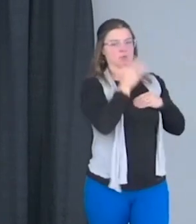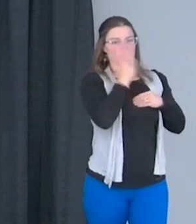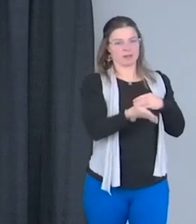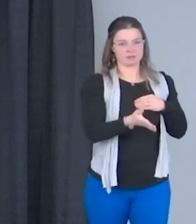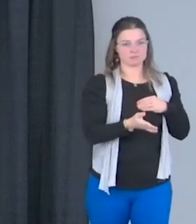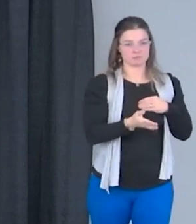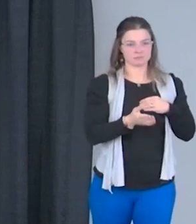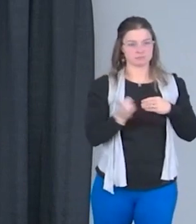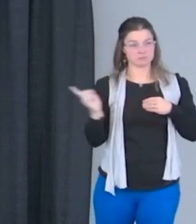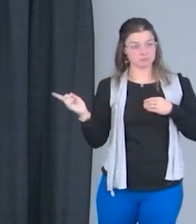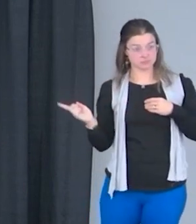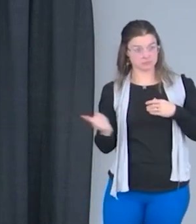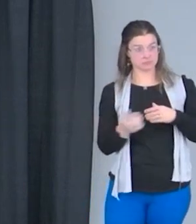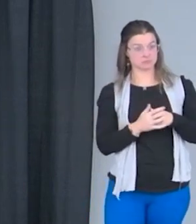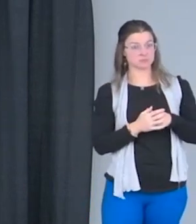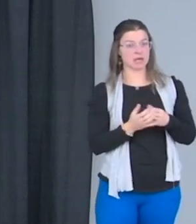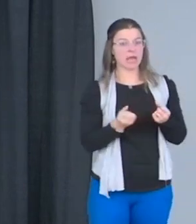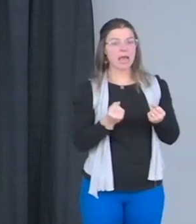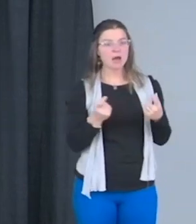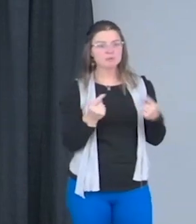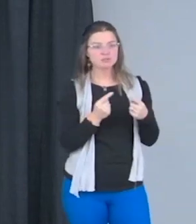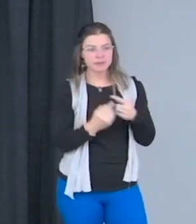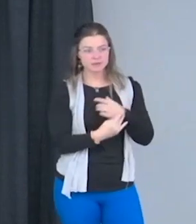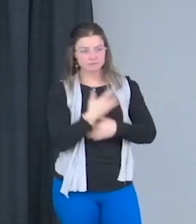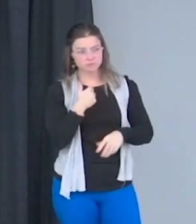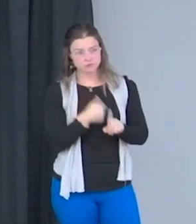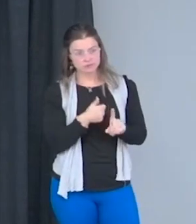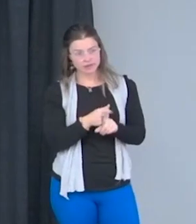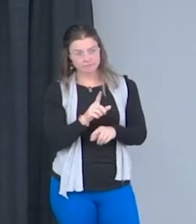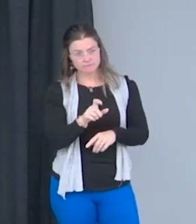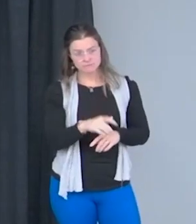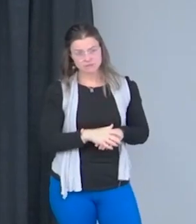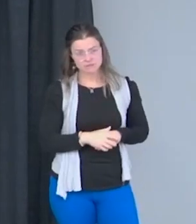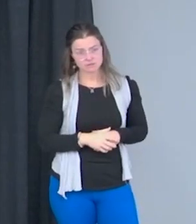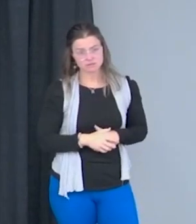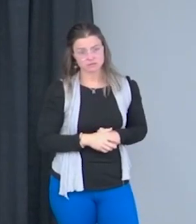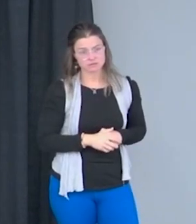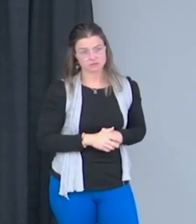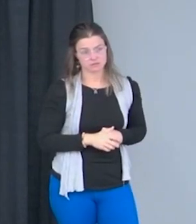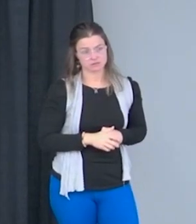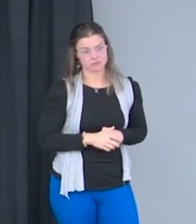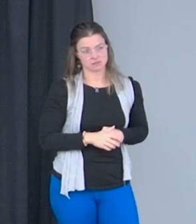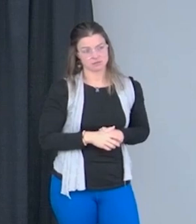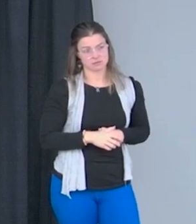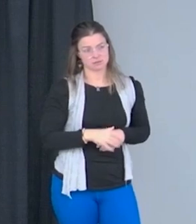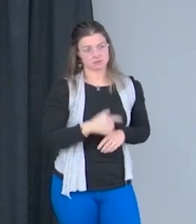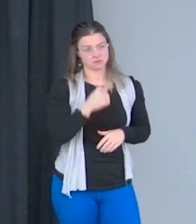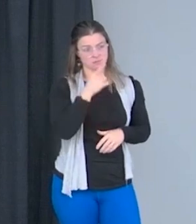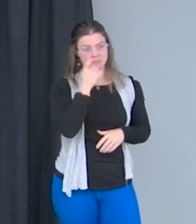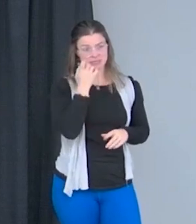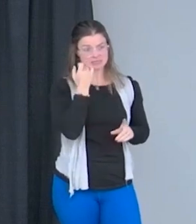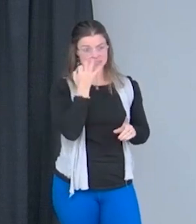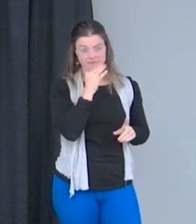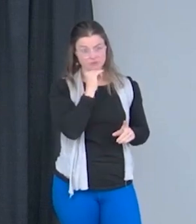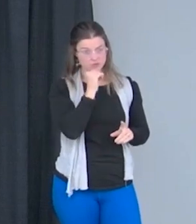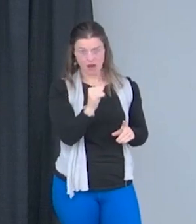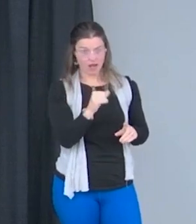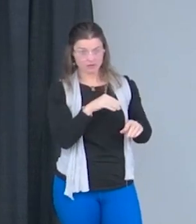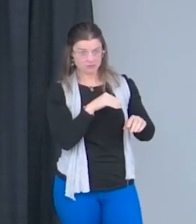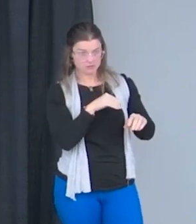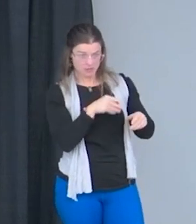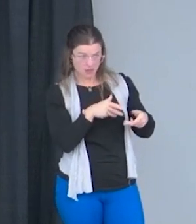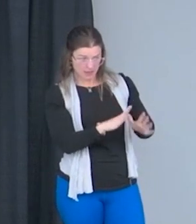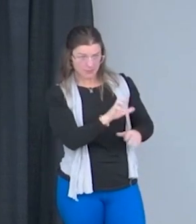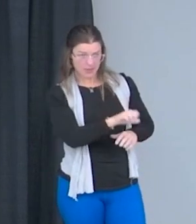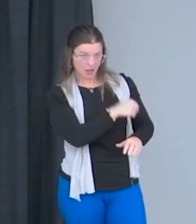Well, how much are you putting pain on yourself? Because if you aren't allowing others to take accountability